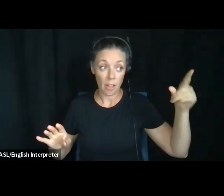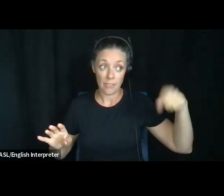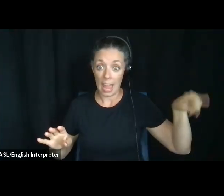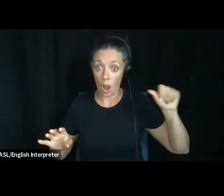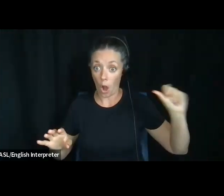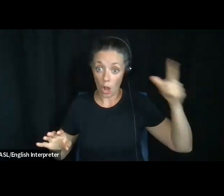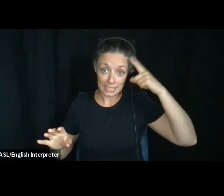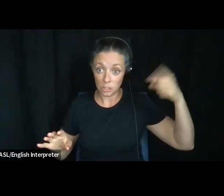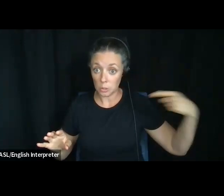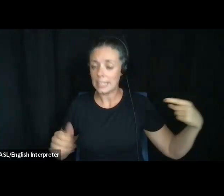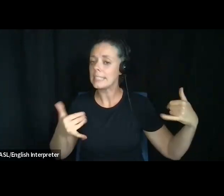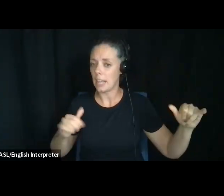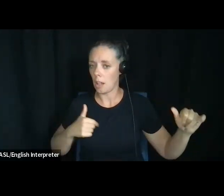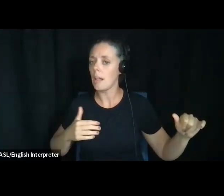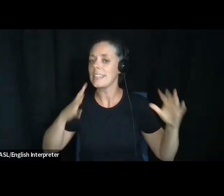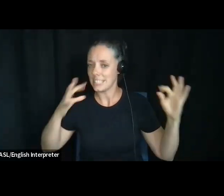Um,